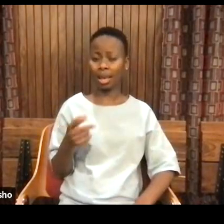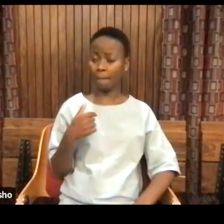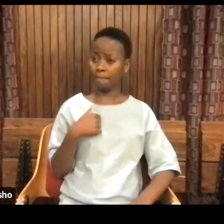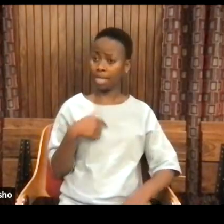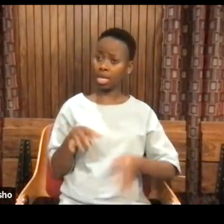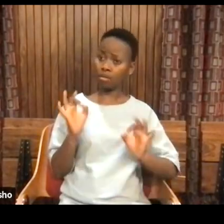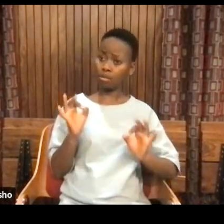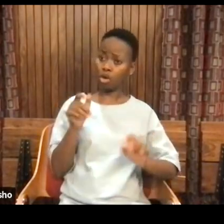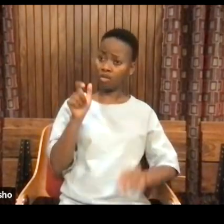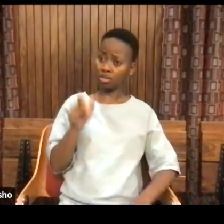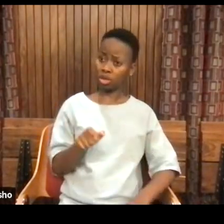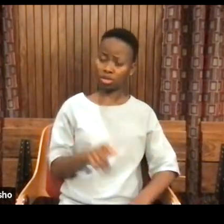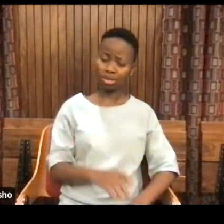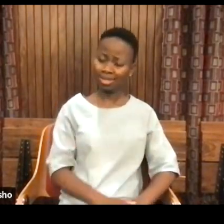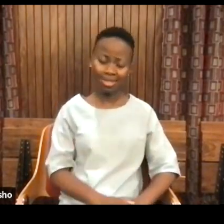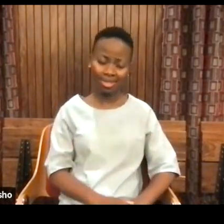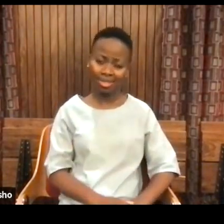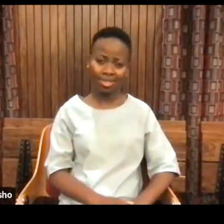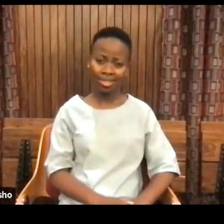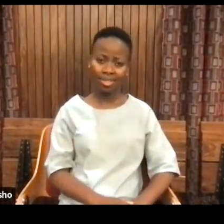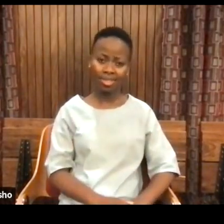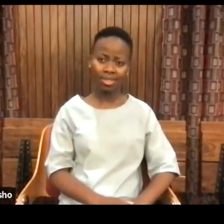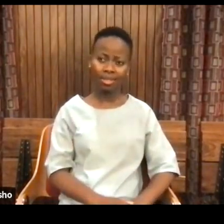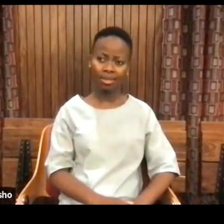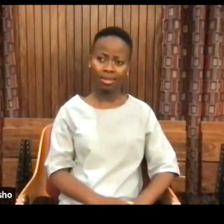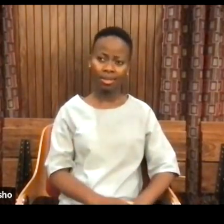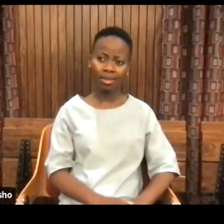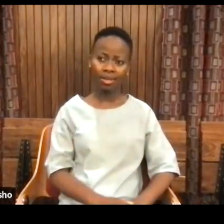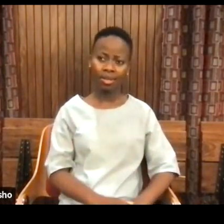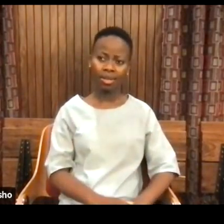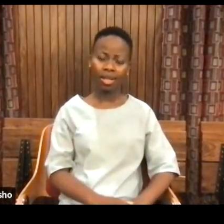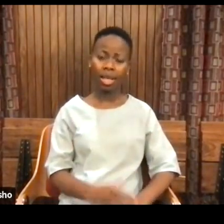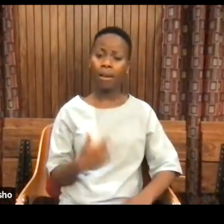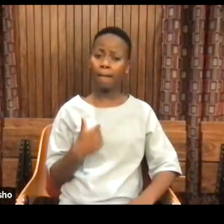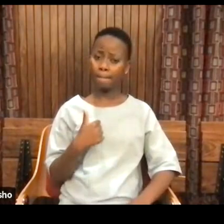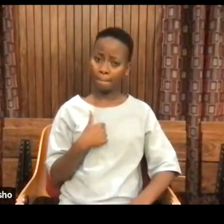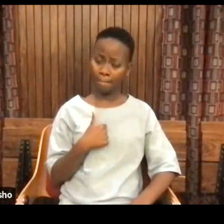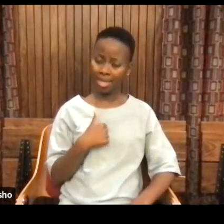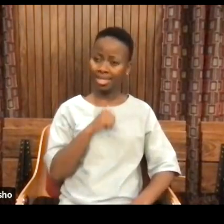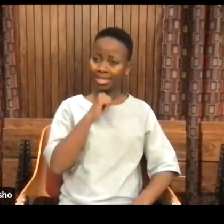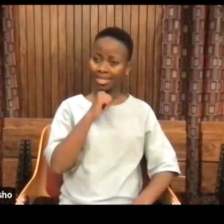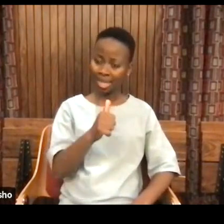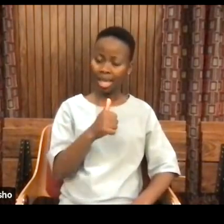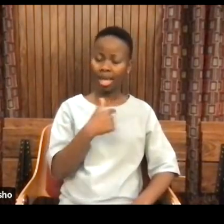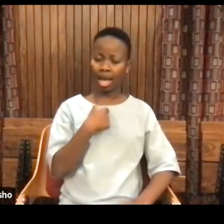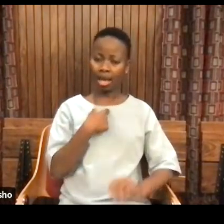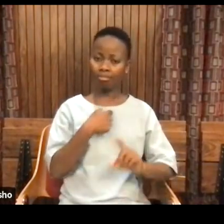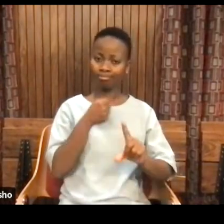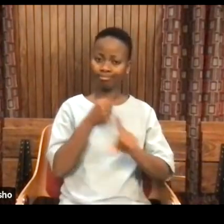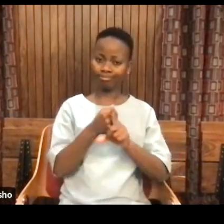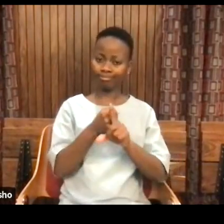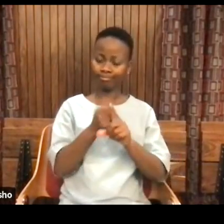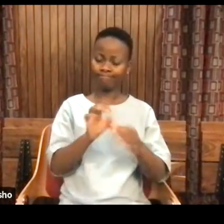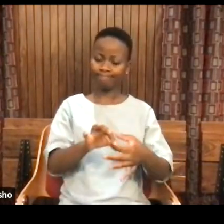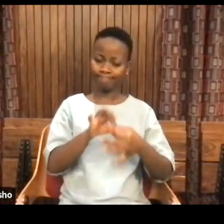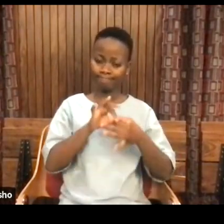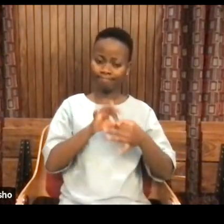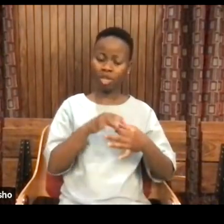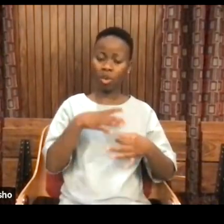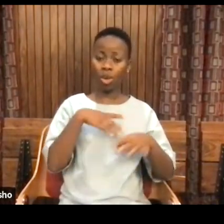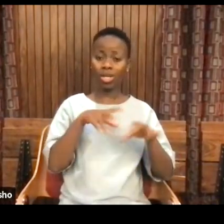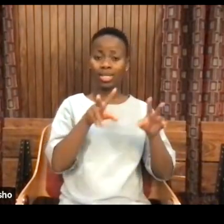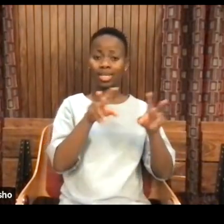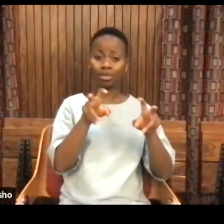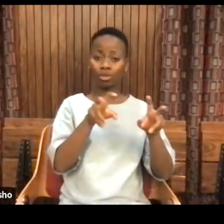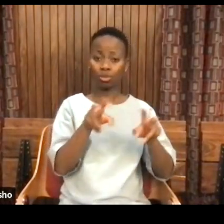a person who is committed to facing issues that